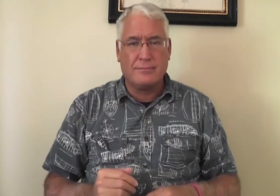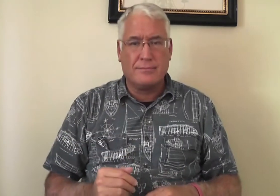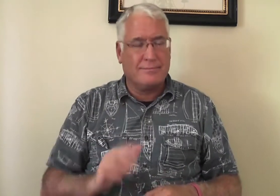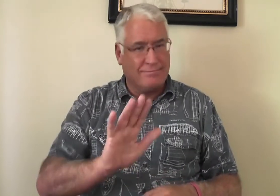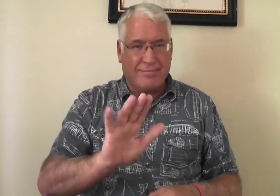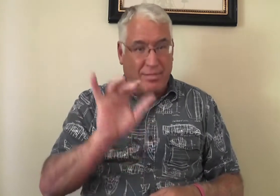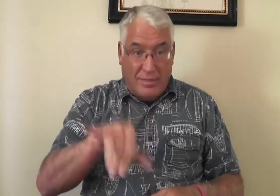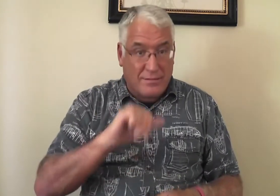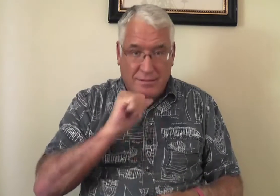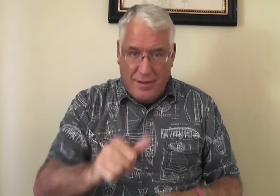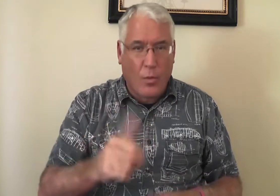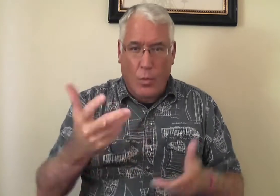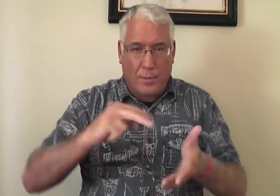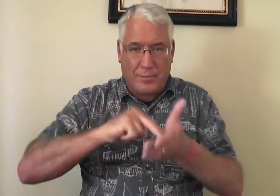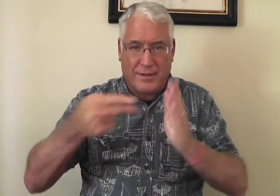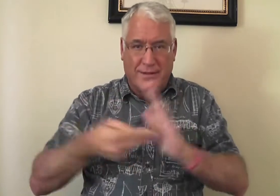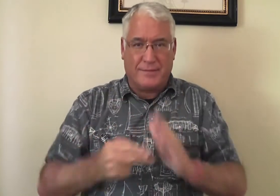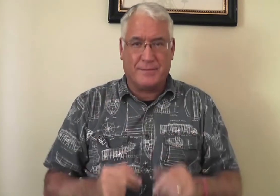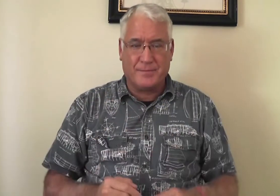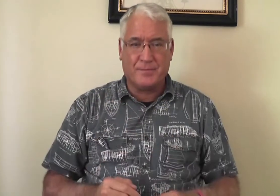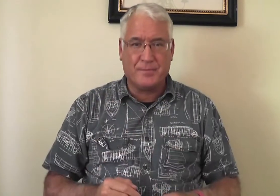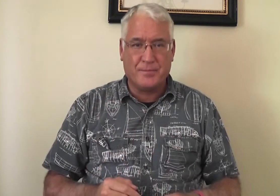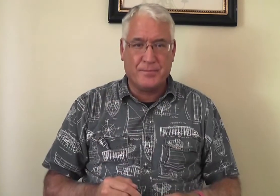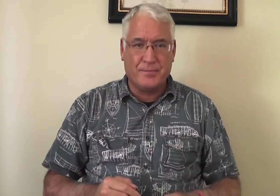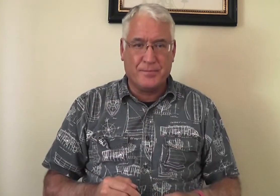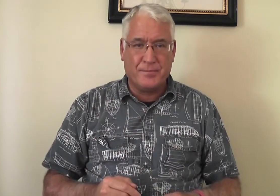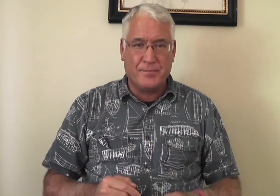by the authorities. And that's not what it meant.